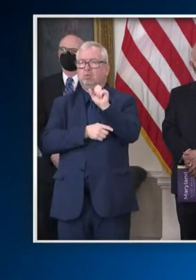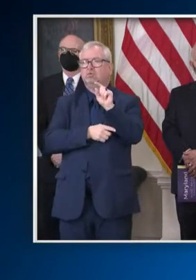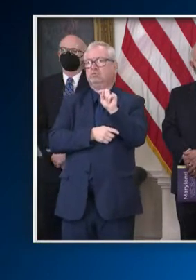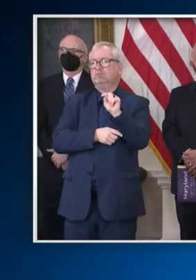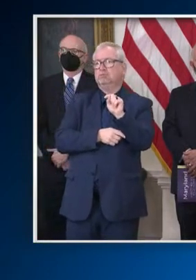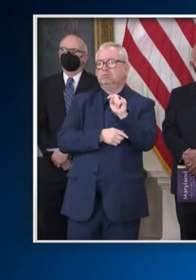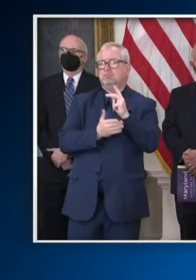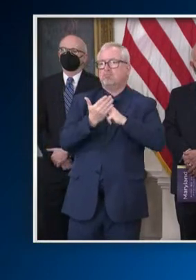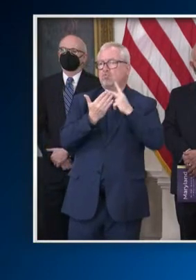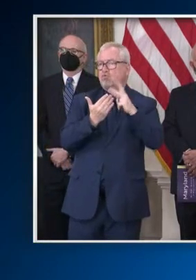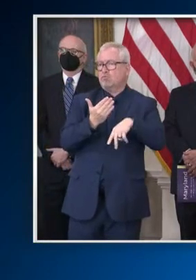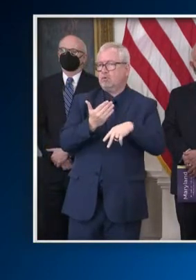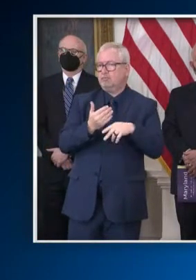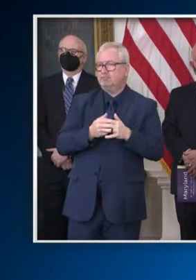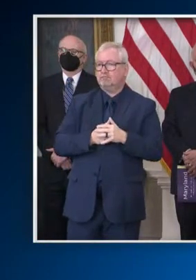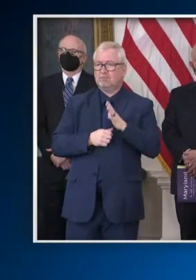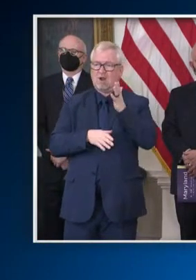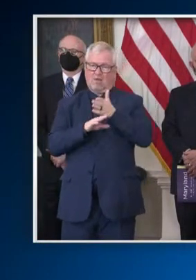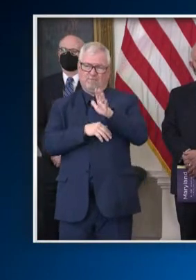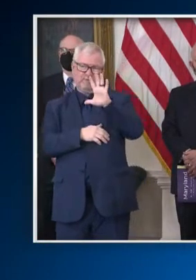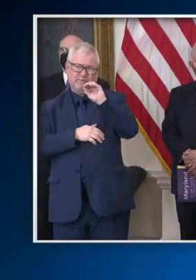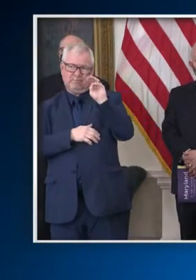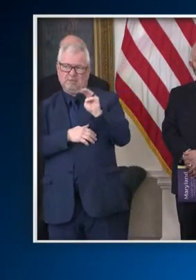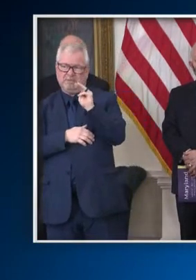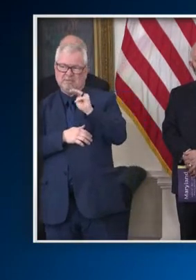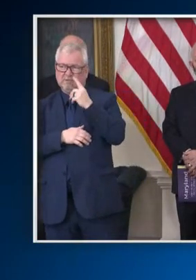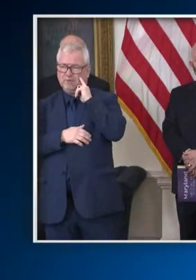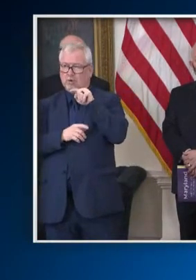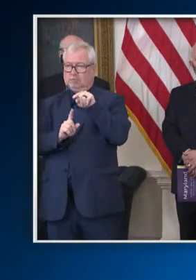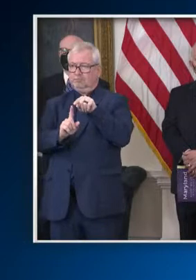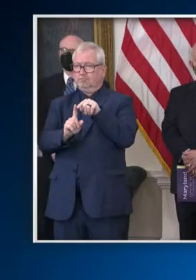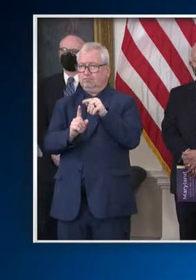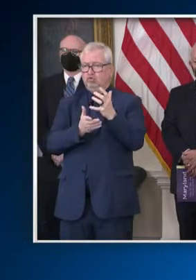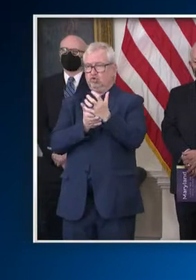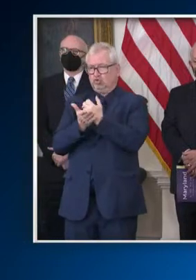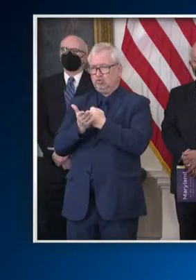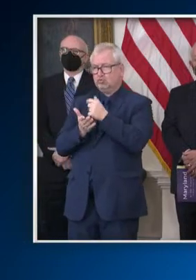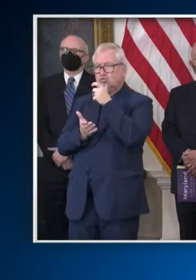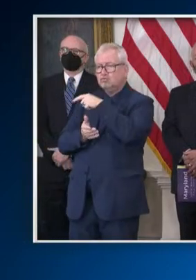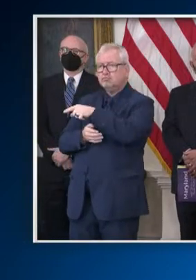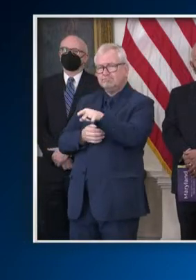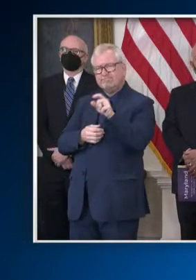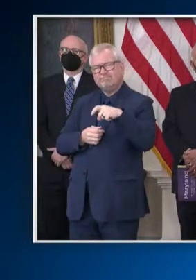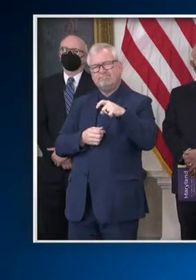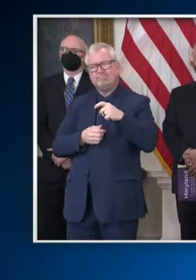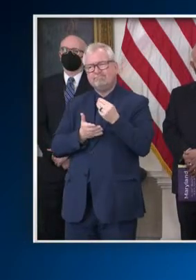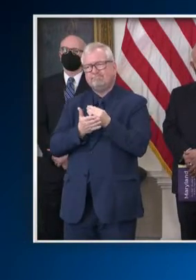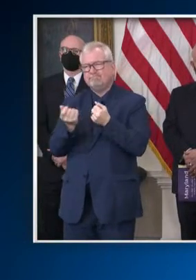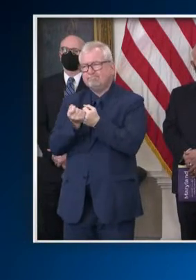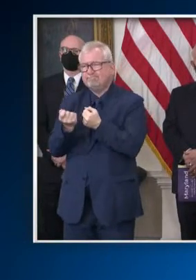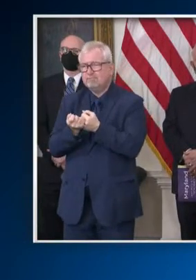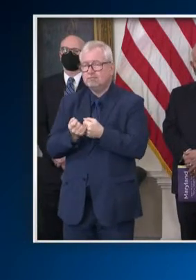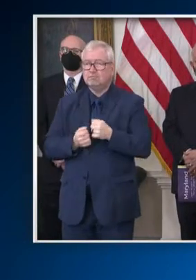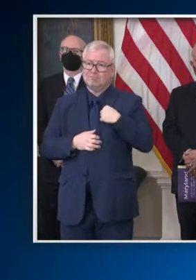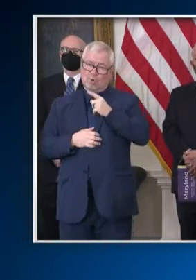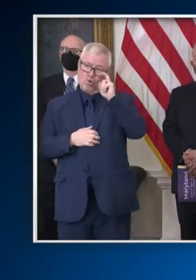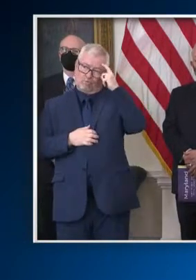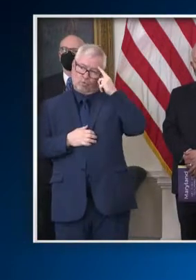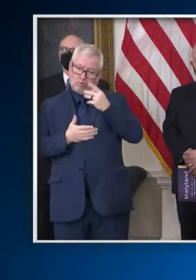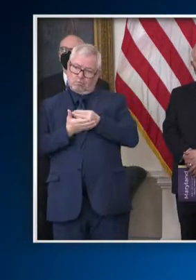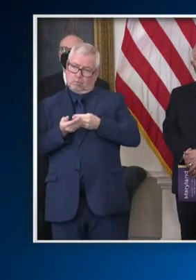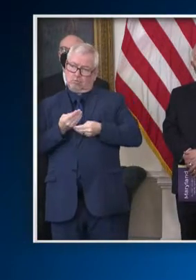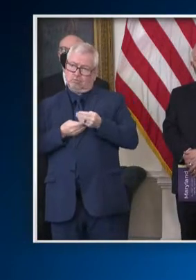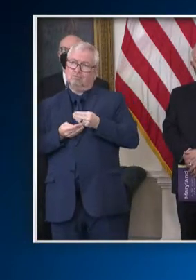for deserving students. Our capital budget includes a record-shattering $1 billion investment